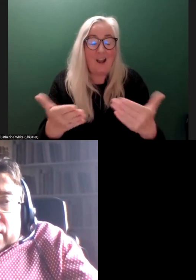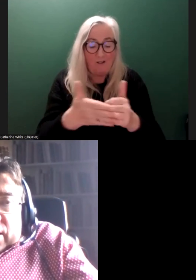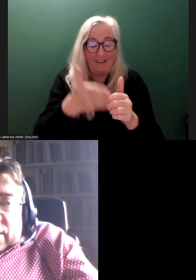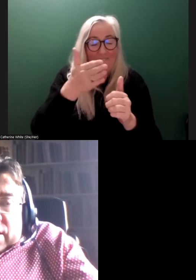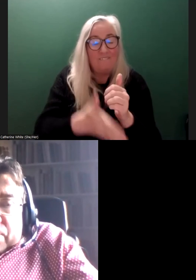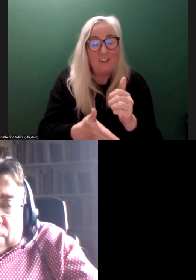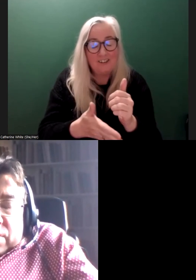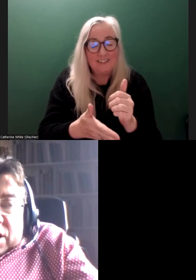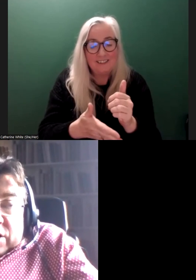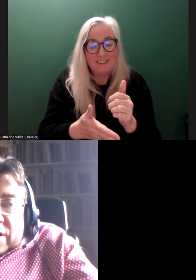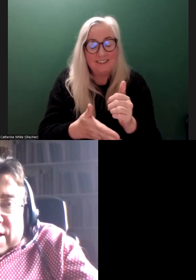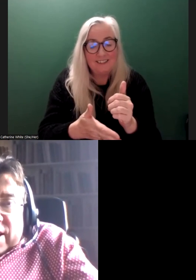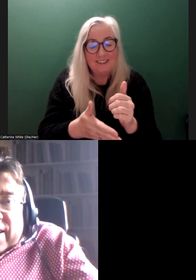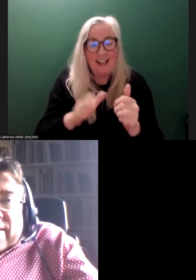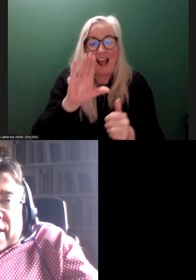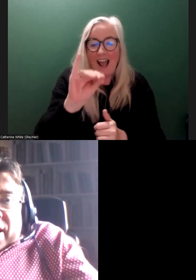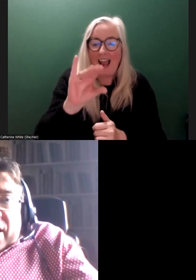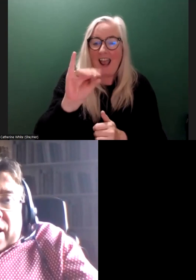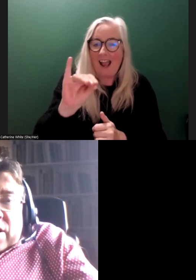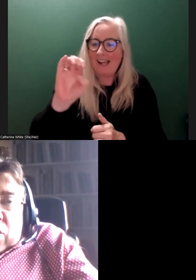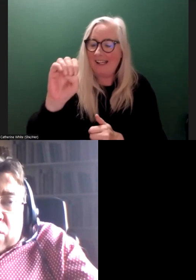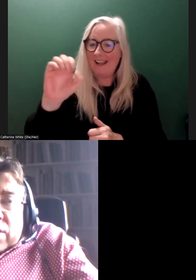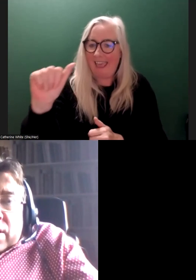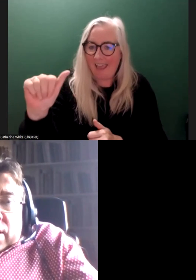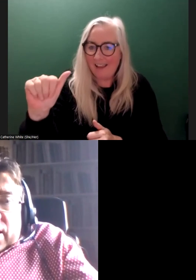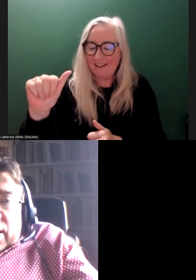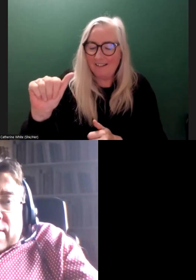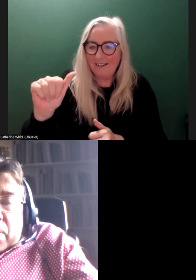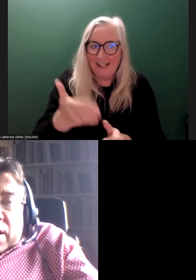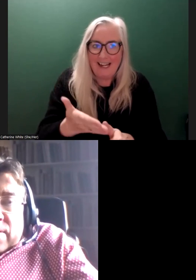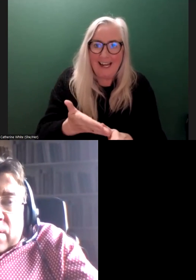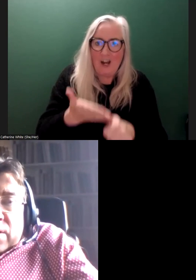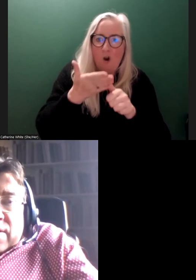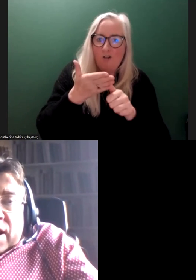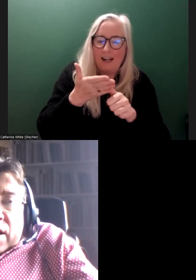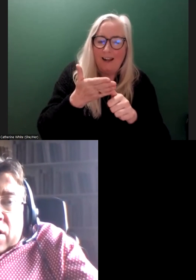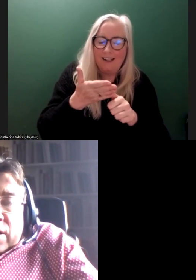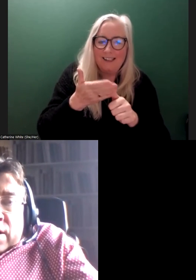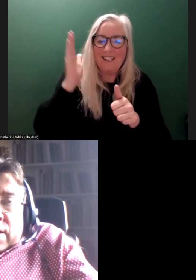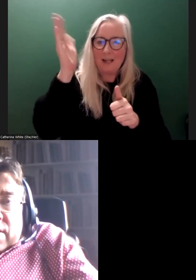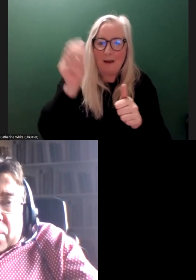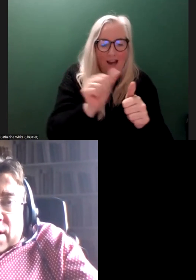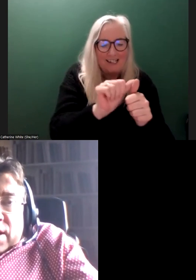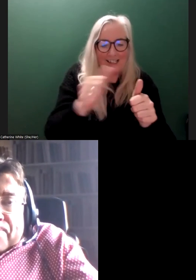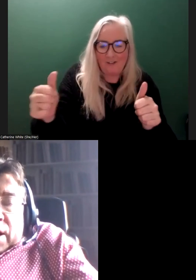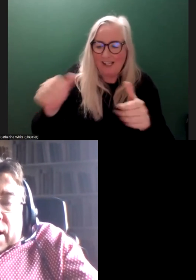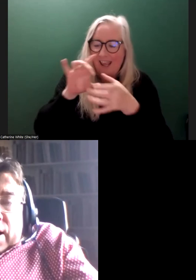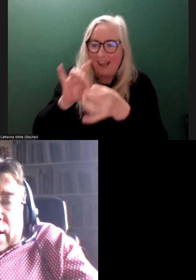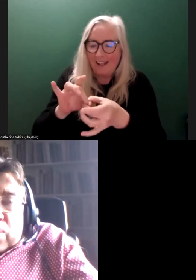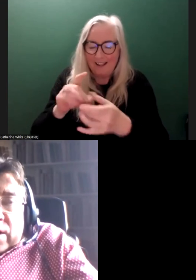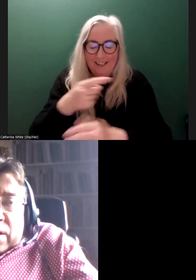the IIEA's inaugural seminar series on disability.